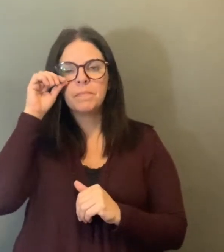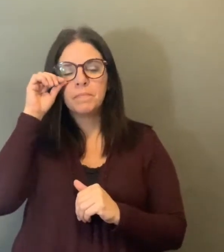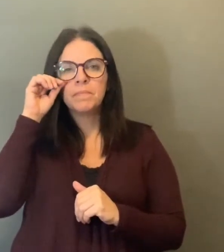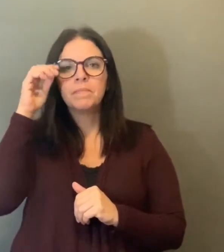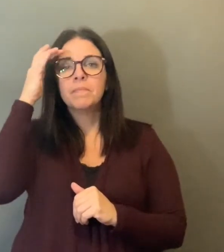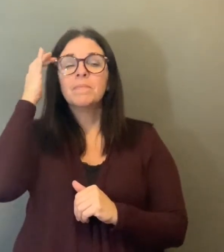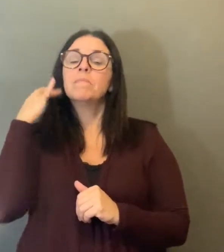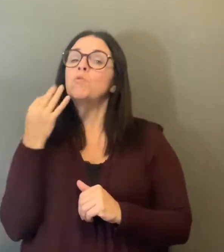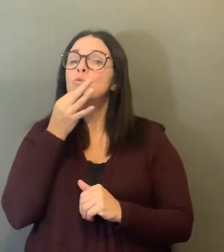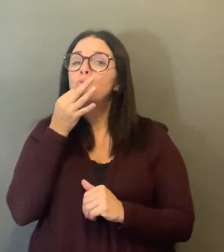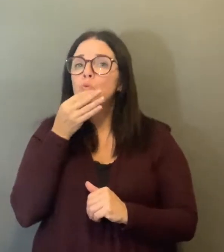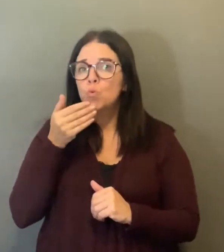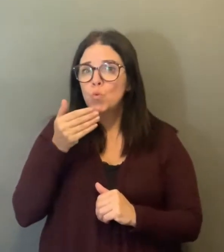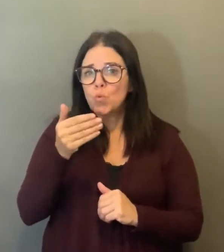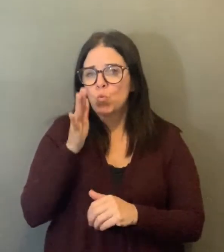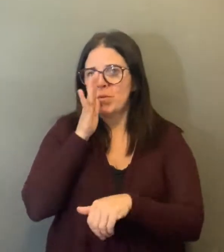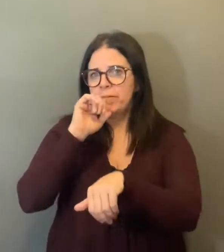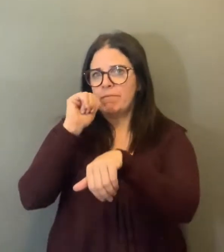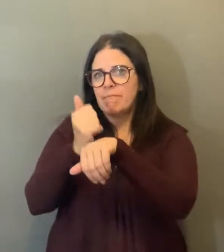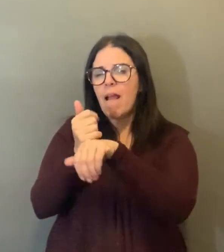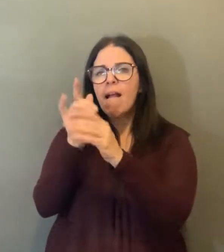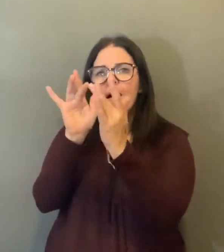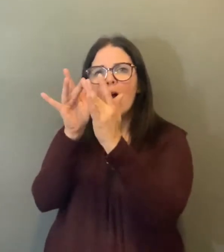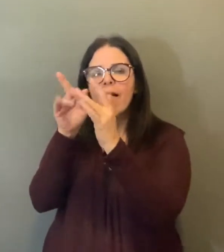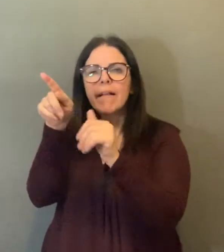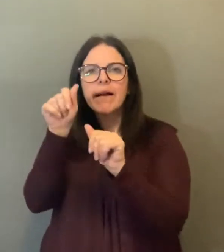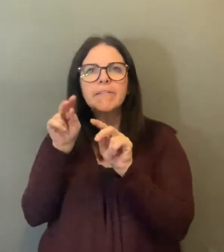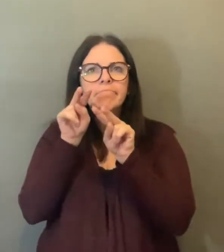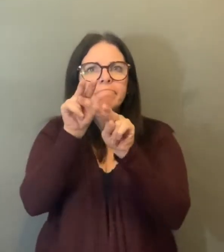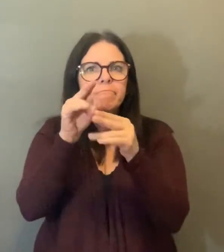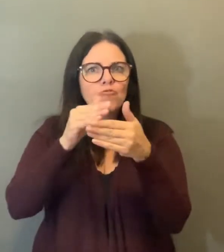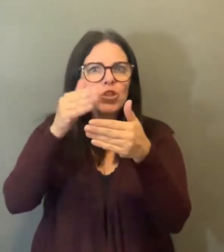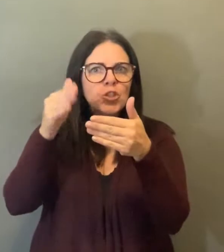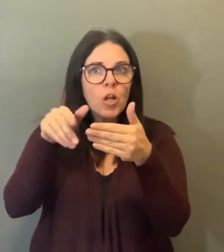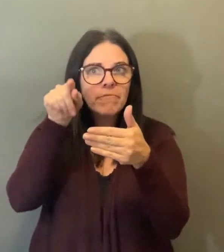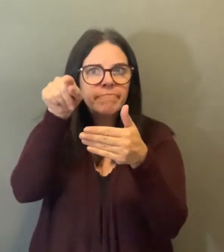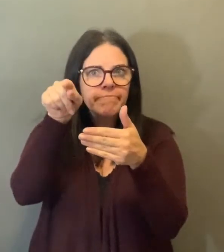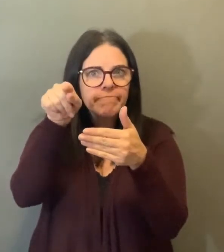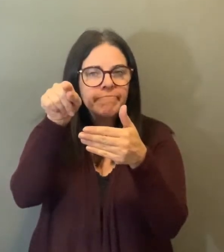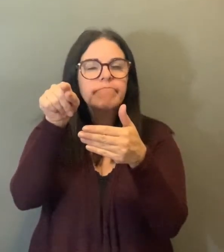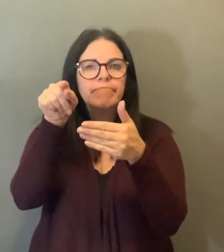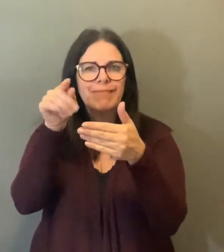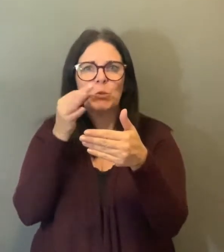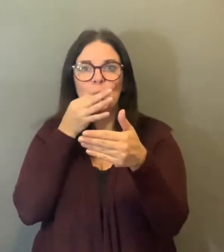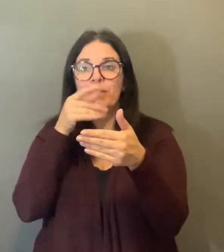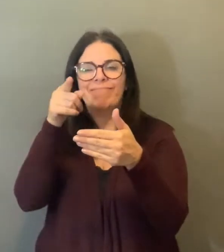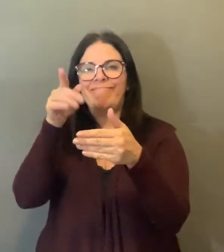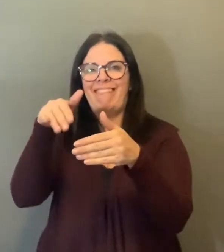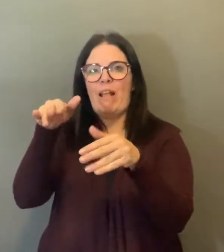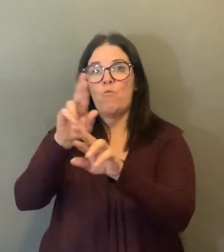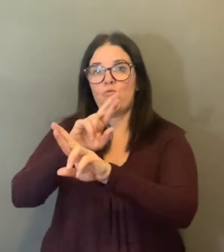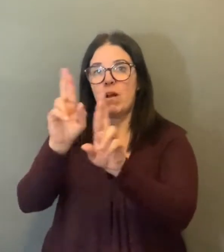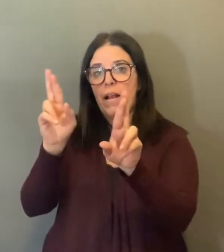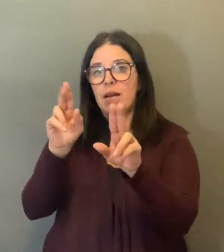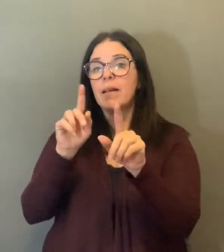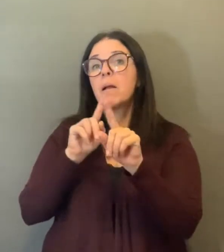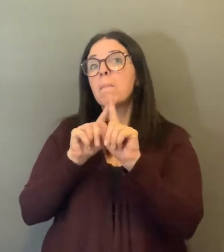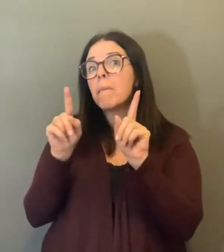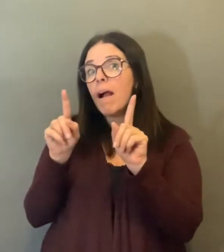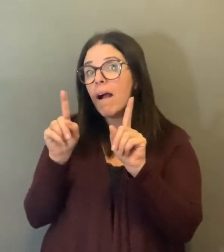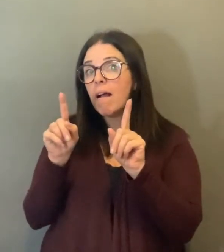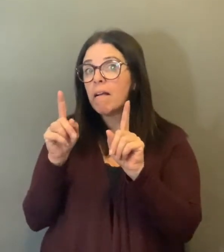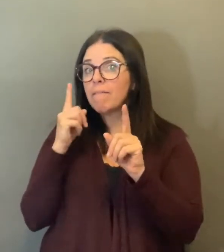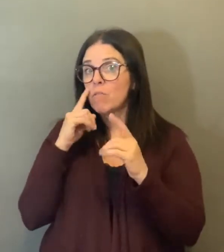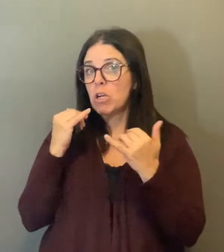,589 individuals have been tested for COVID-19 and of the these of those tested